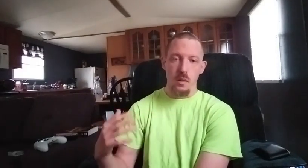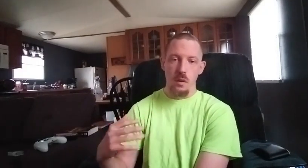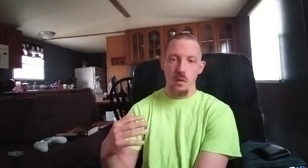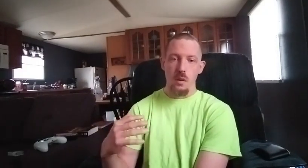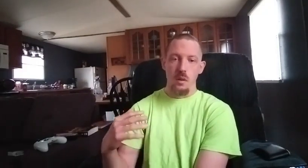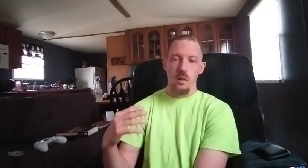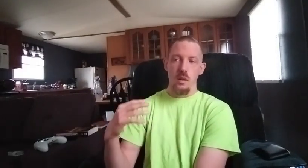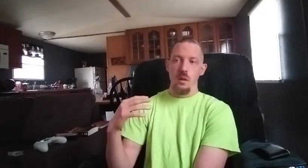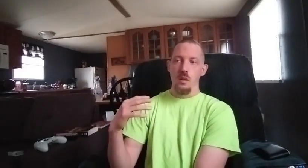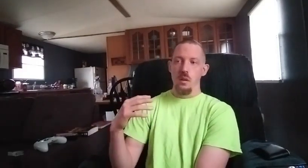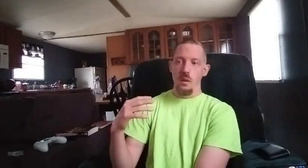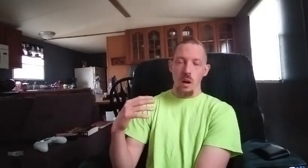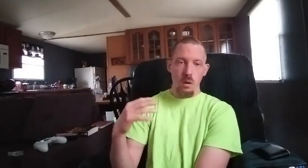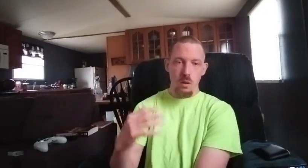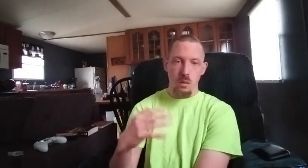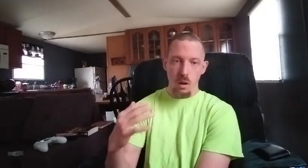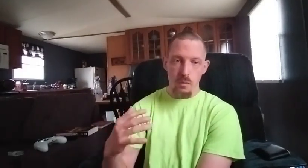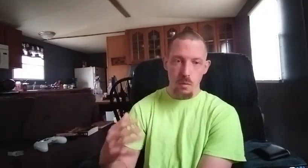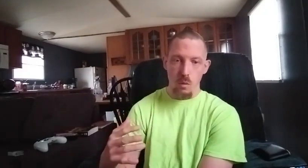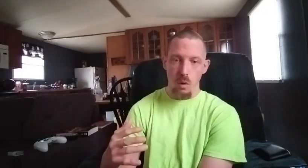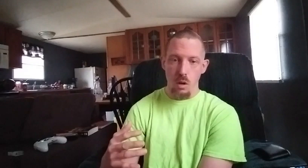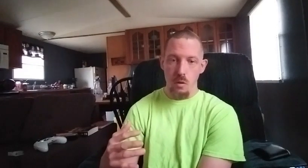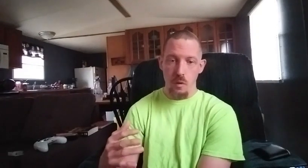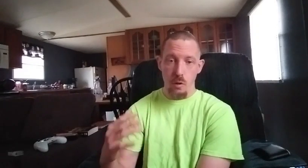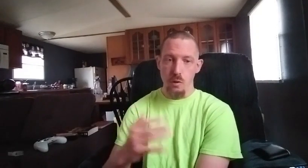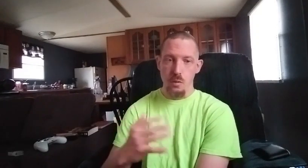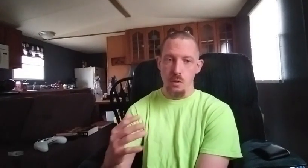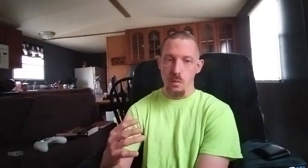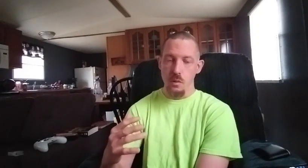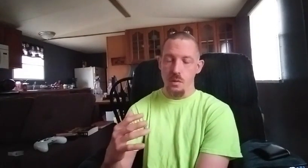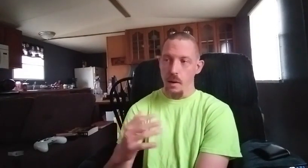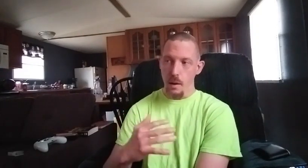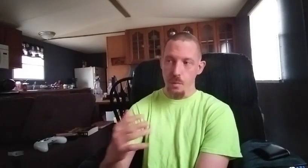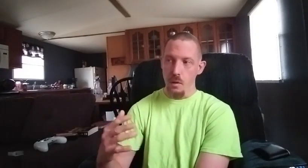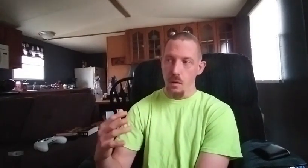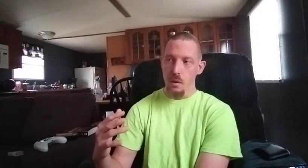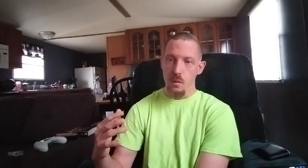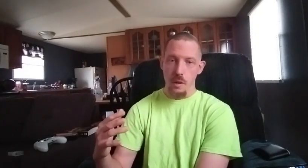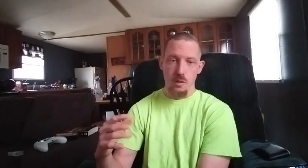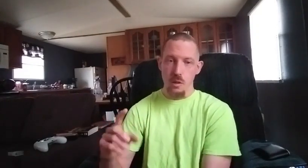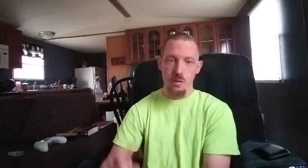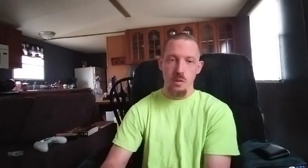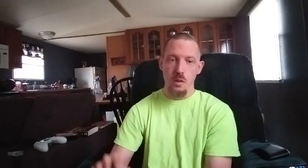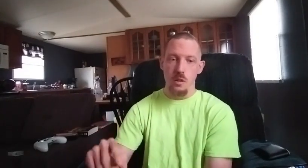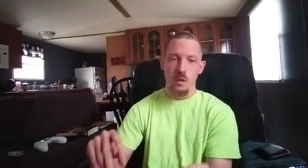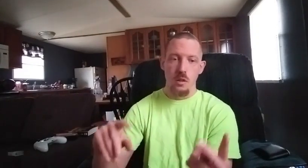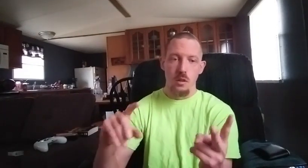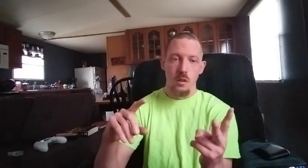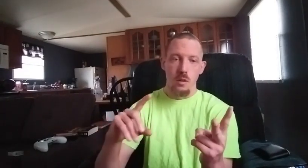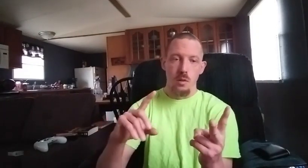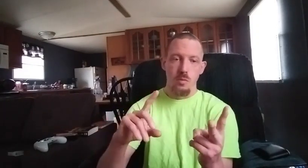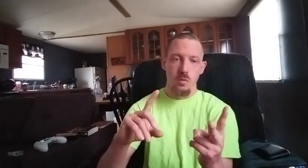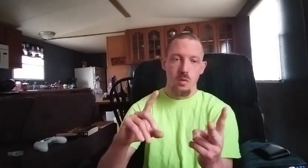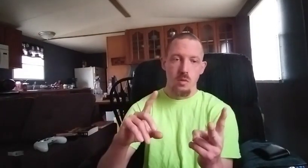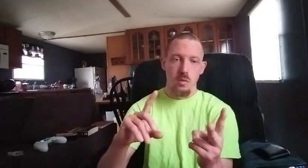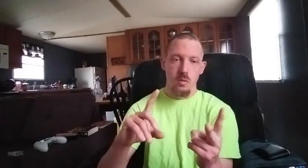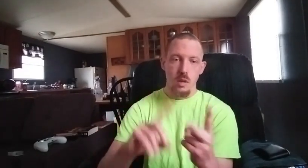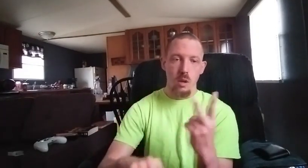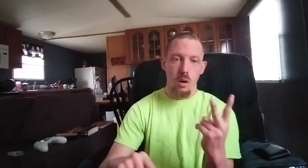and I learned a lot from a lot of other youtubers out there like sean g tr